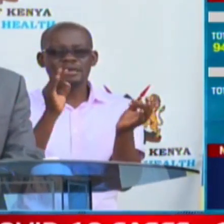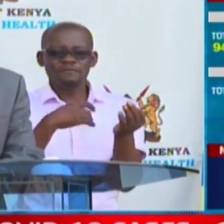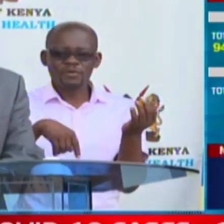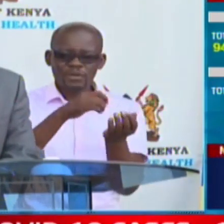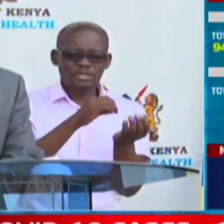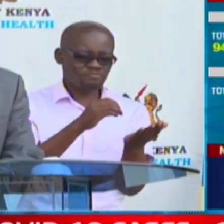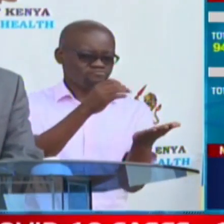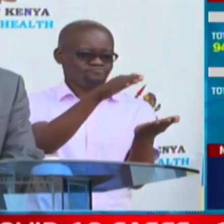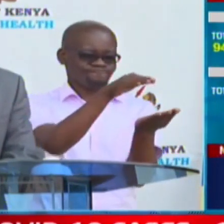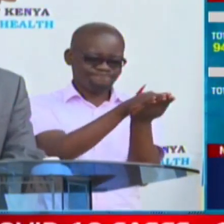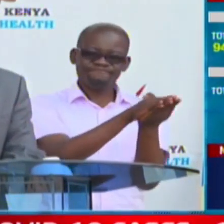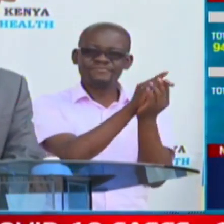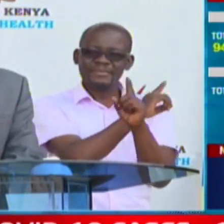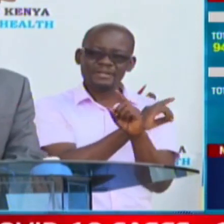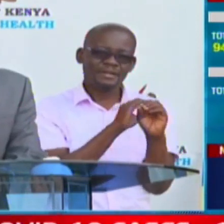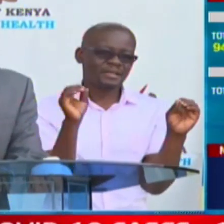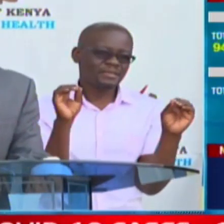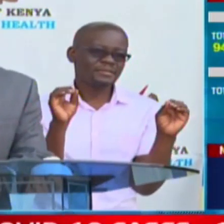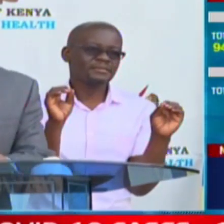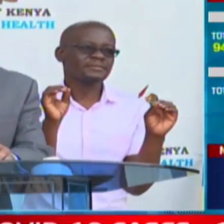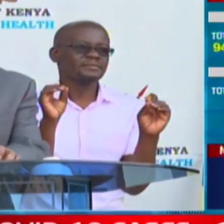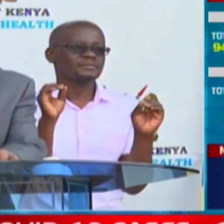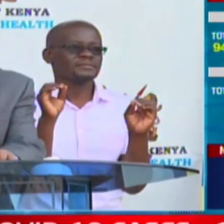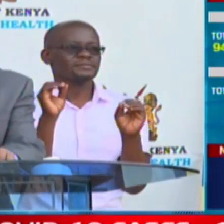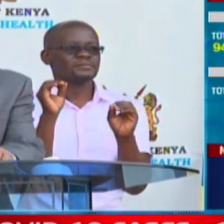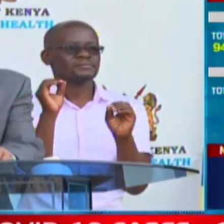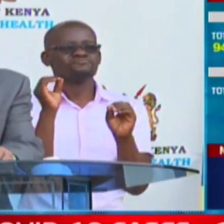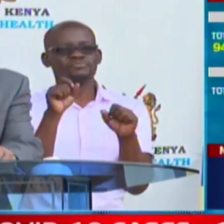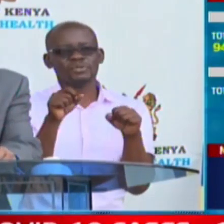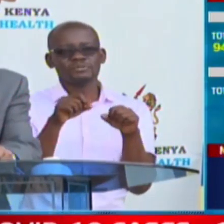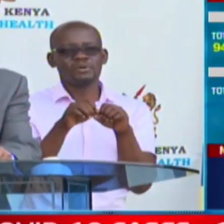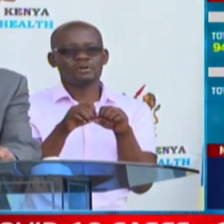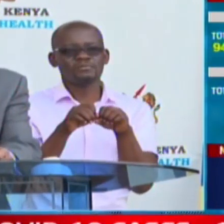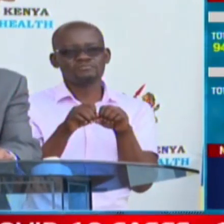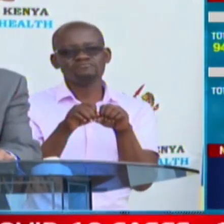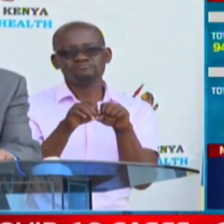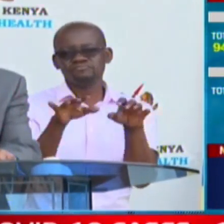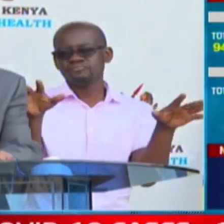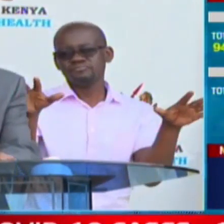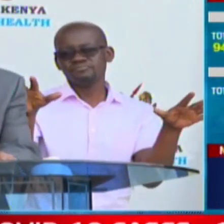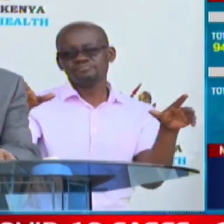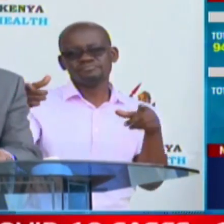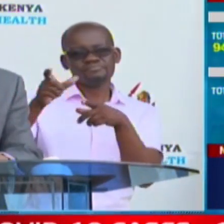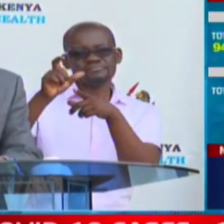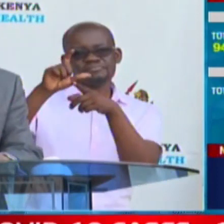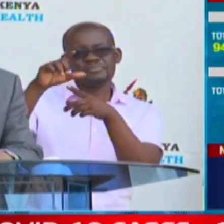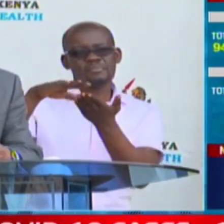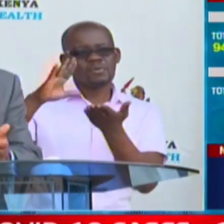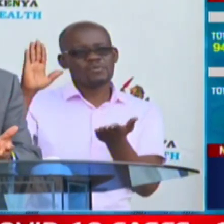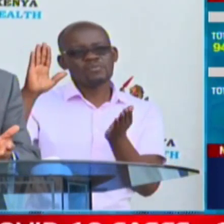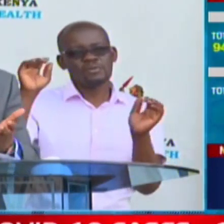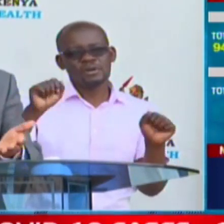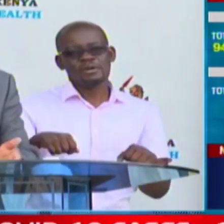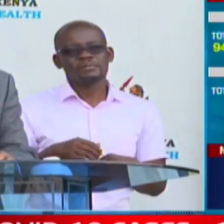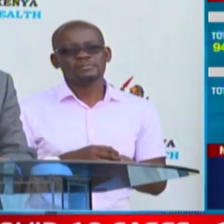placed them in mandatory quarantine, when we did, the story would be fairly different, as you can